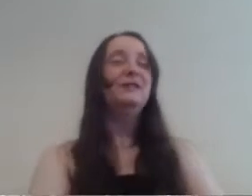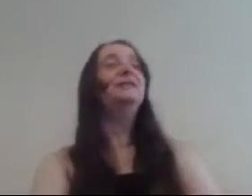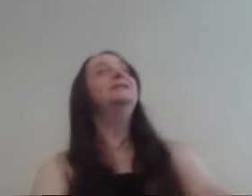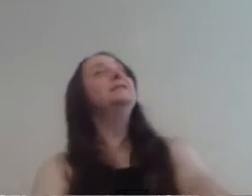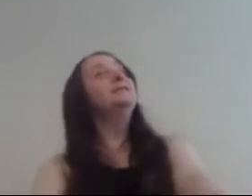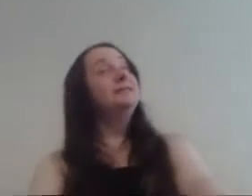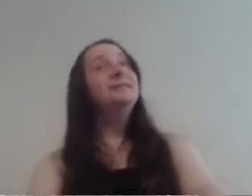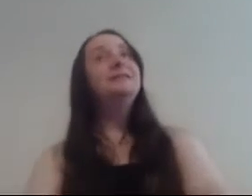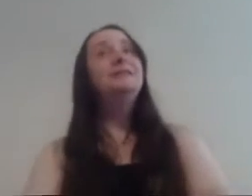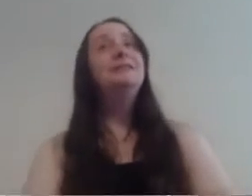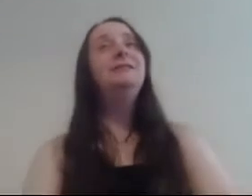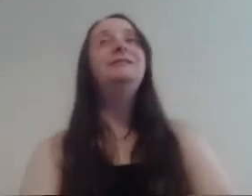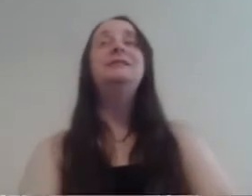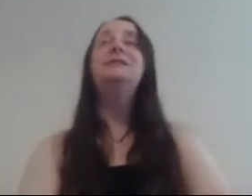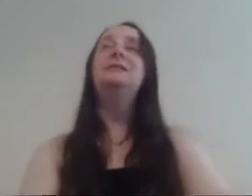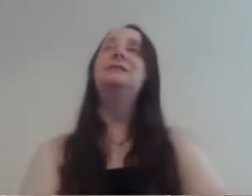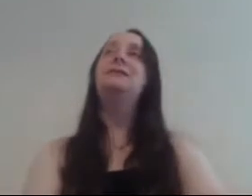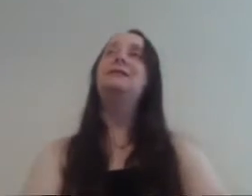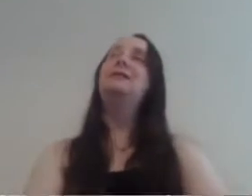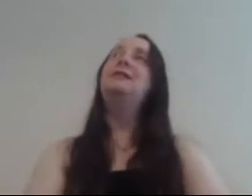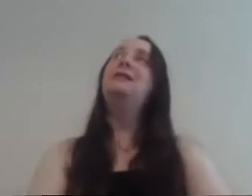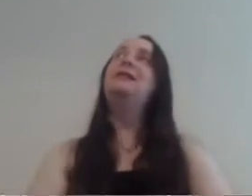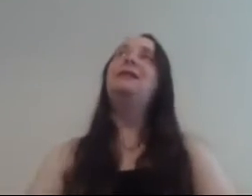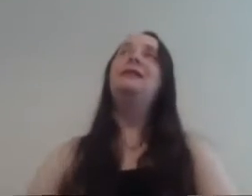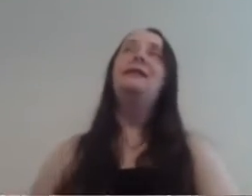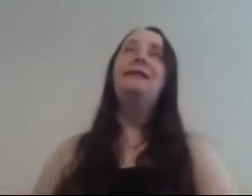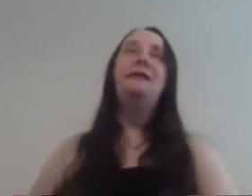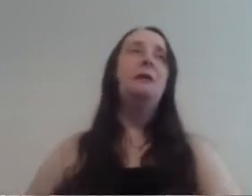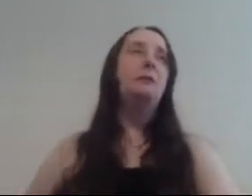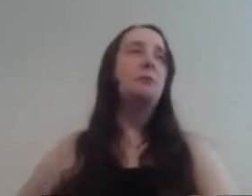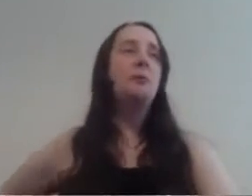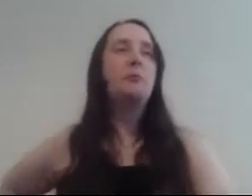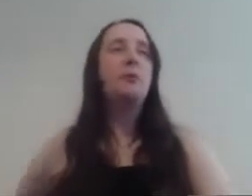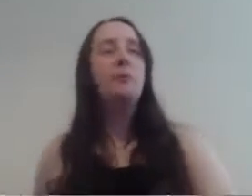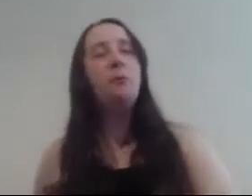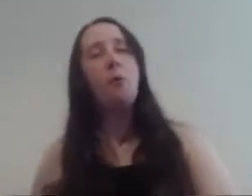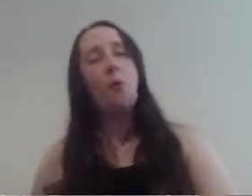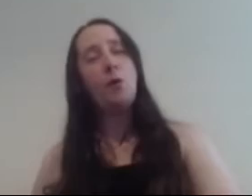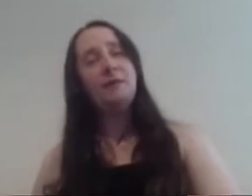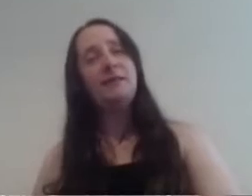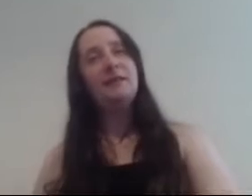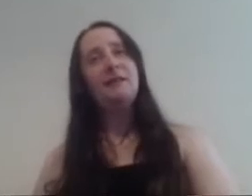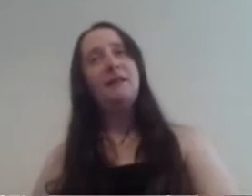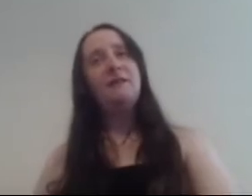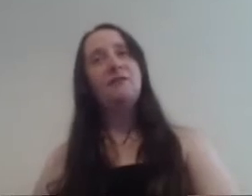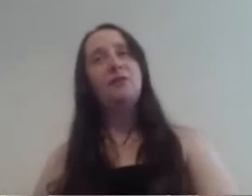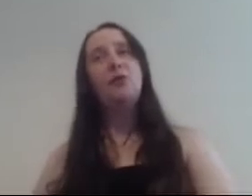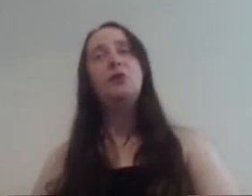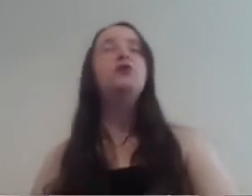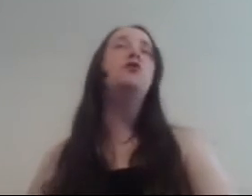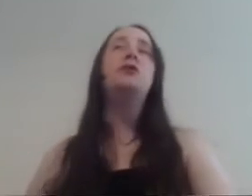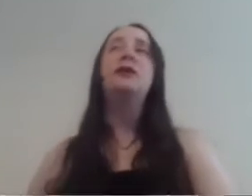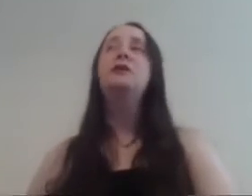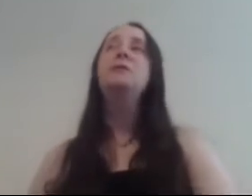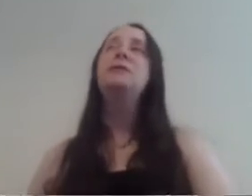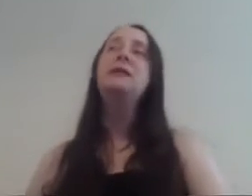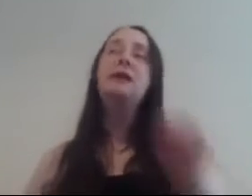uh Rumpel wanted to go to New York anyway didn't he